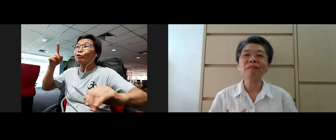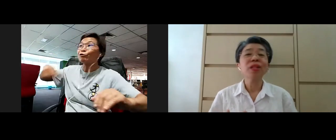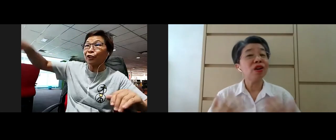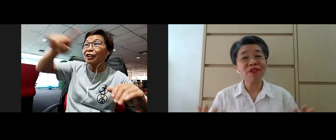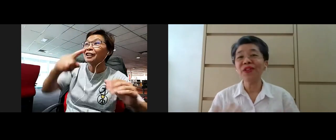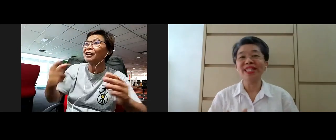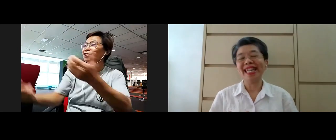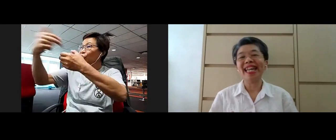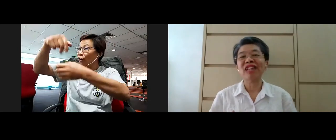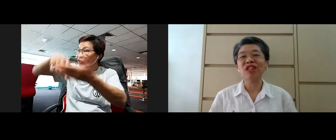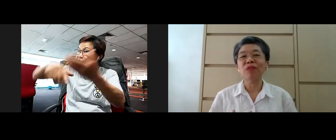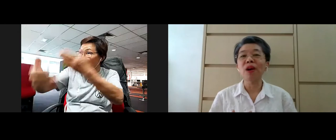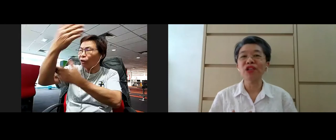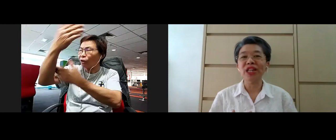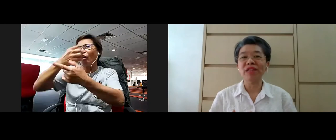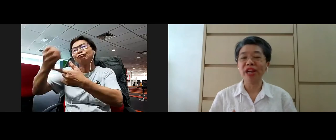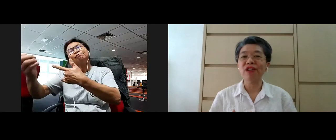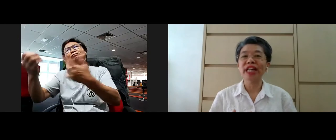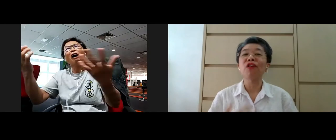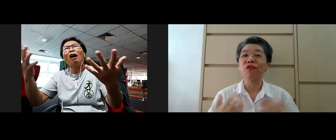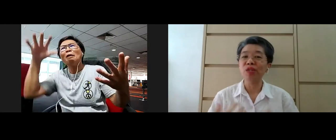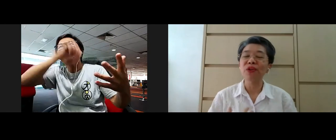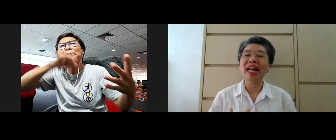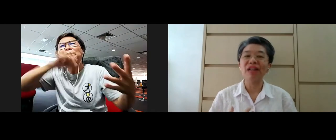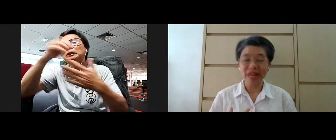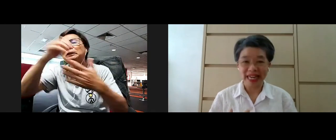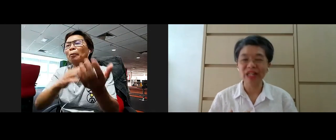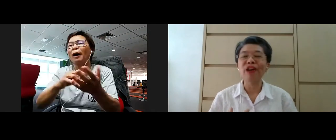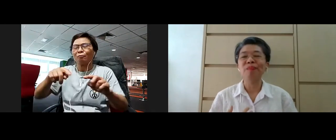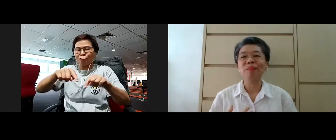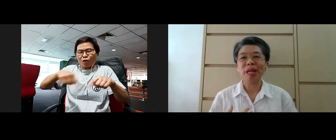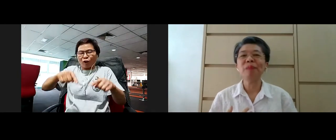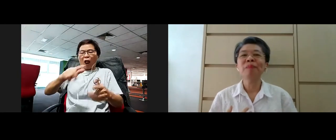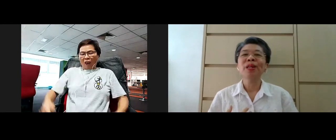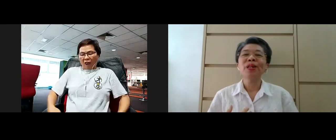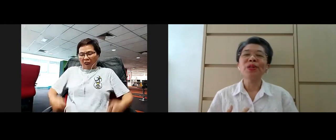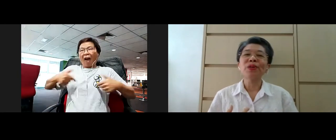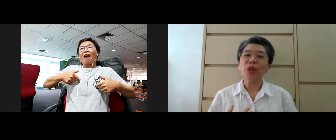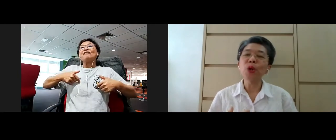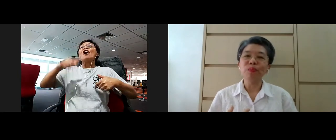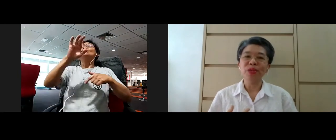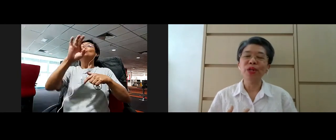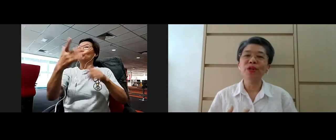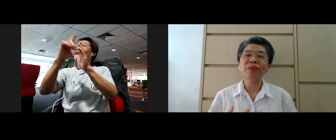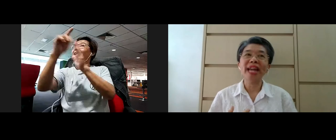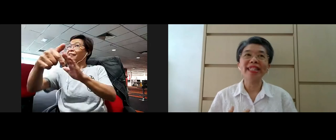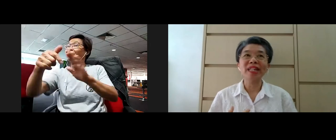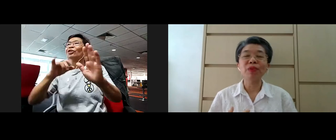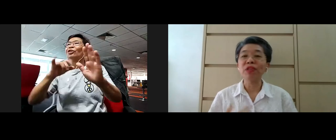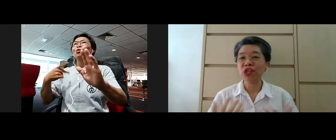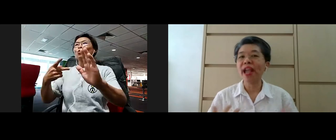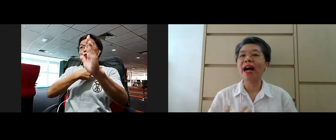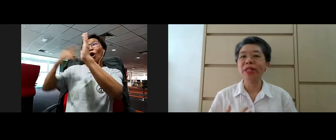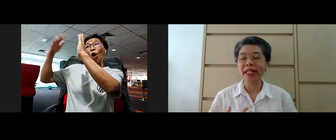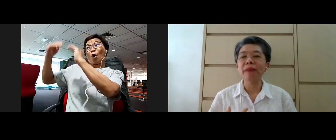this morning, or if not, they can actually watch the recording on Facebook Live later on. Yeah. So we hope, we hope that